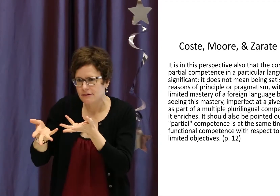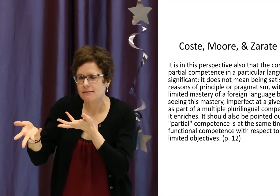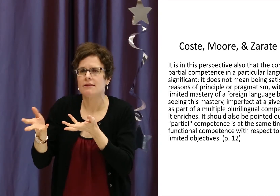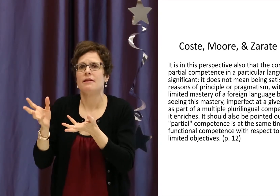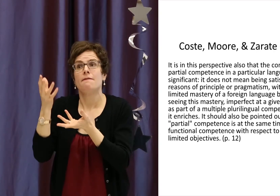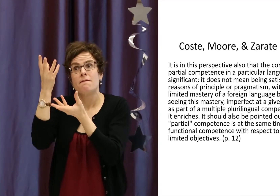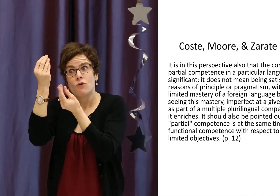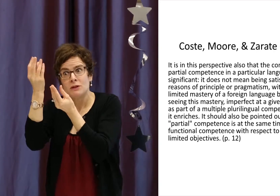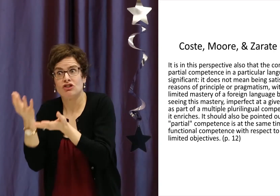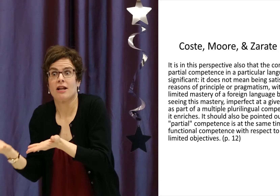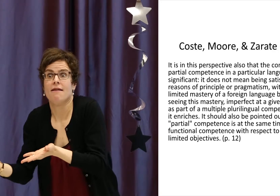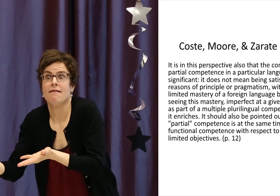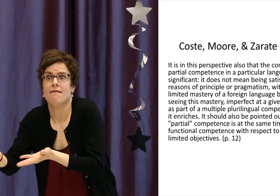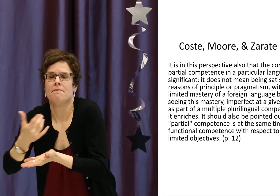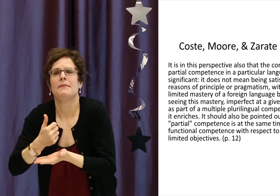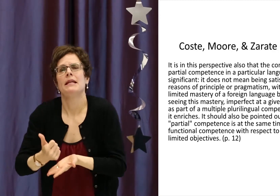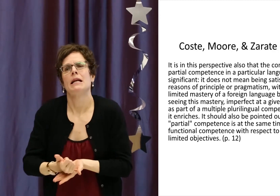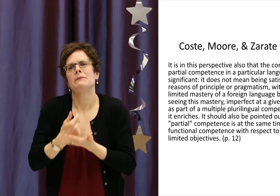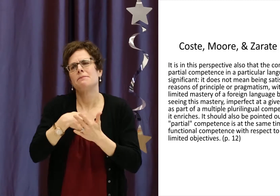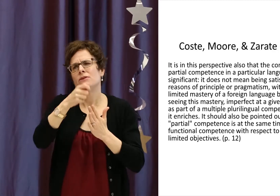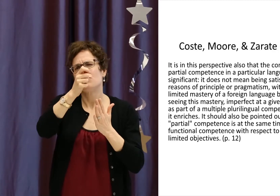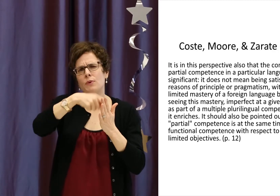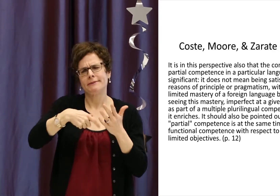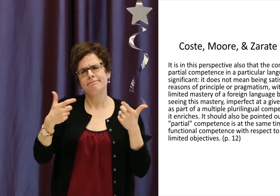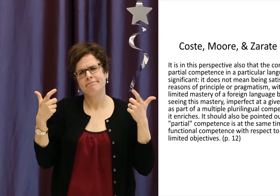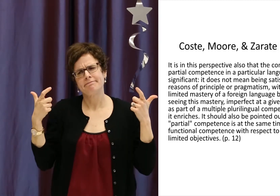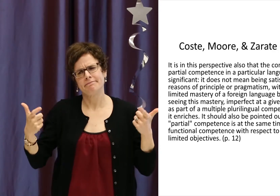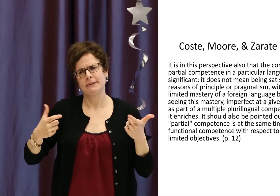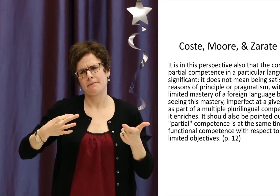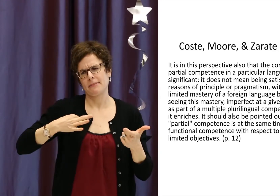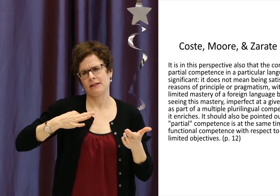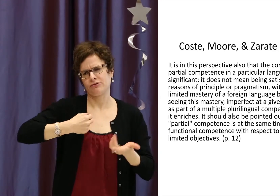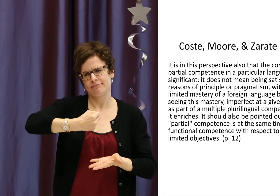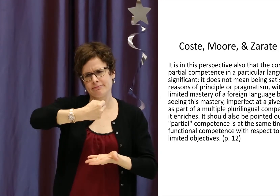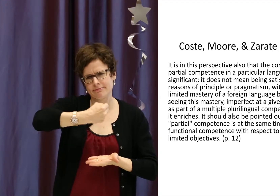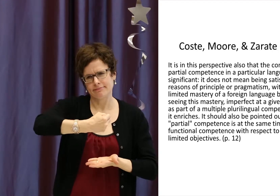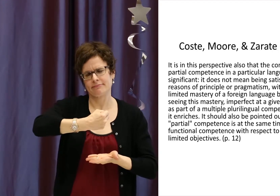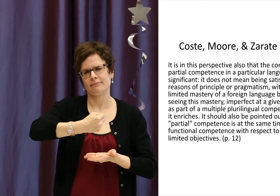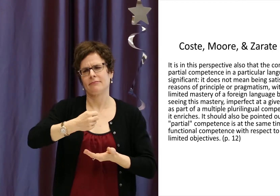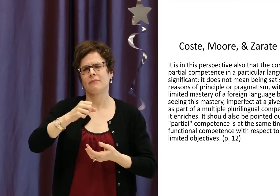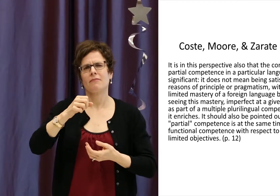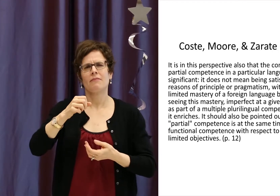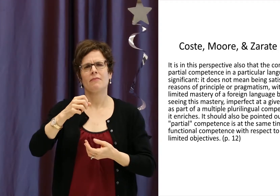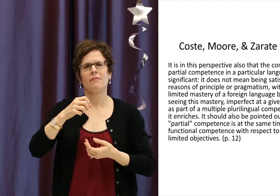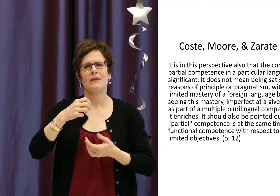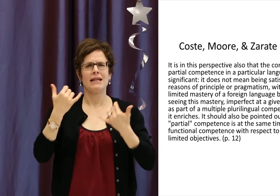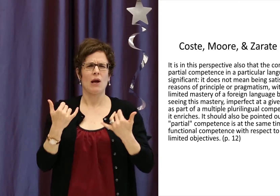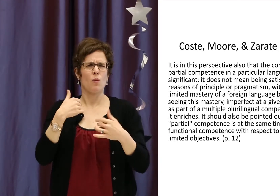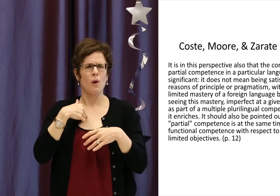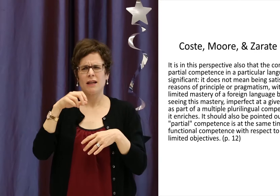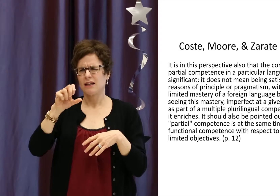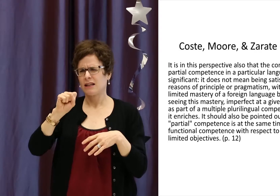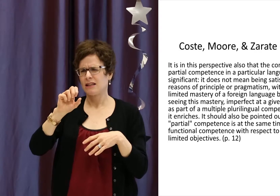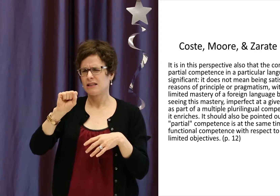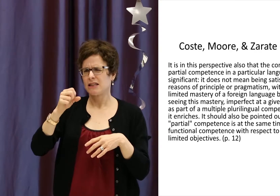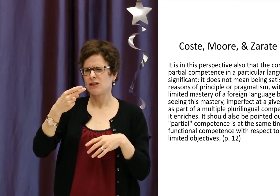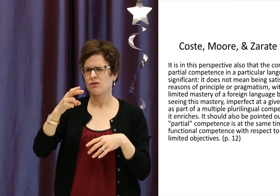receive a grant which I used to fly to the Netherlands to observe their parents' sign language curriculum. After